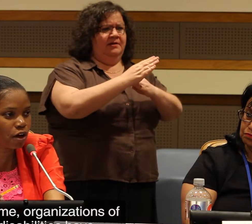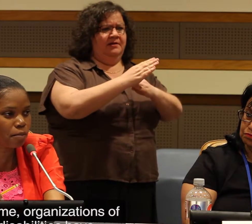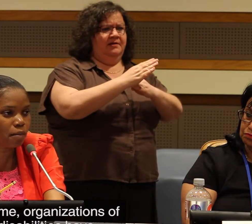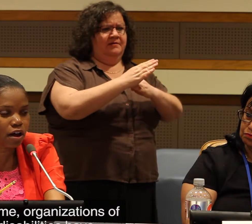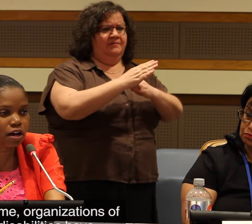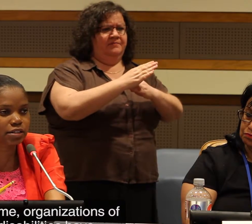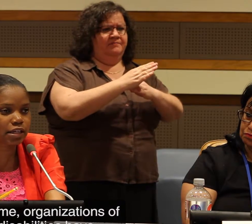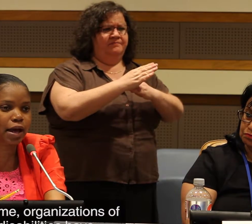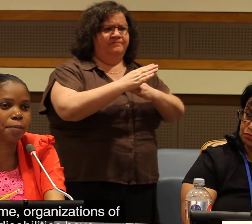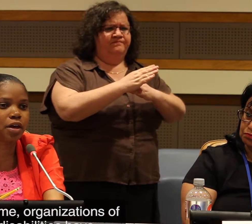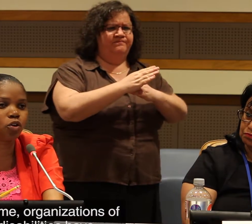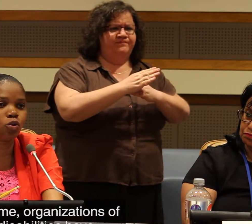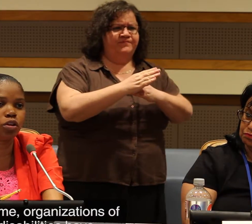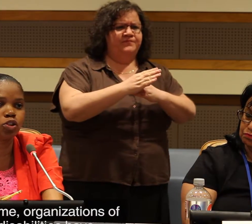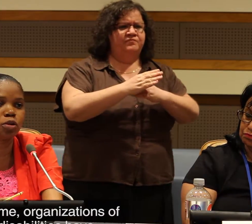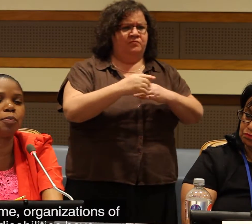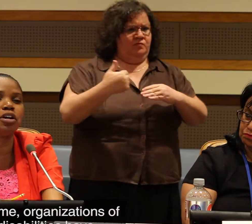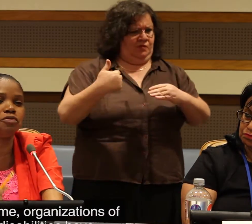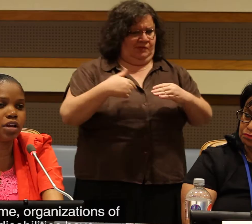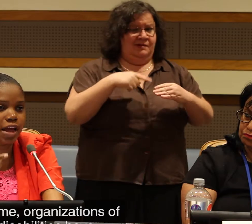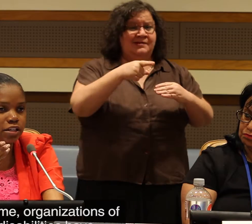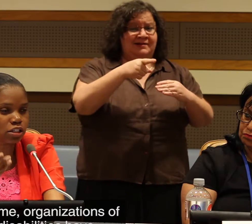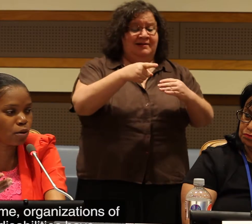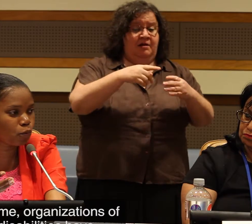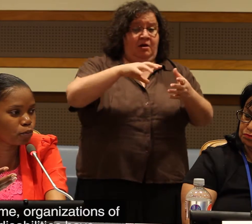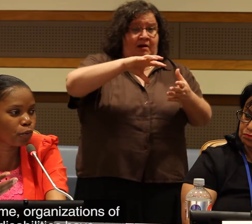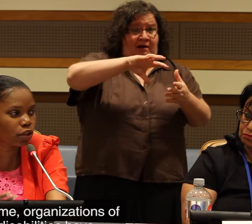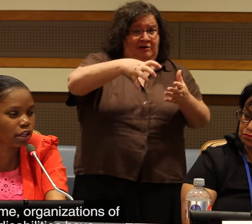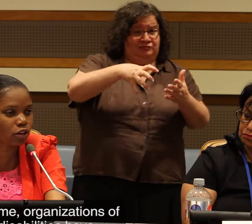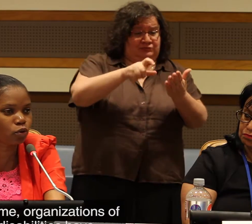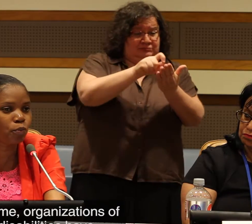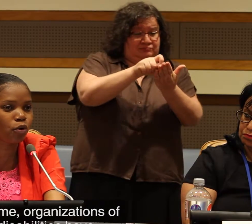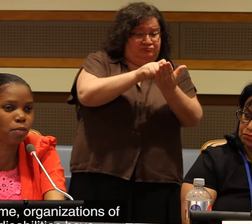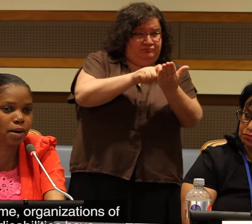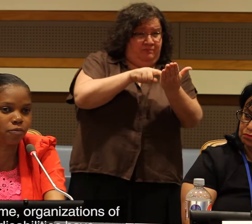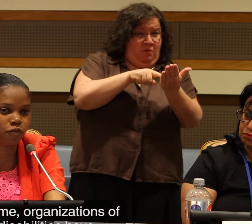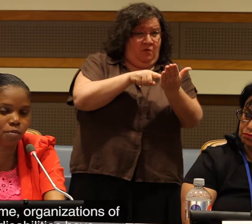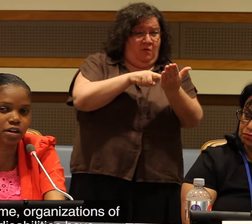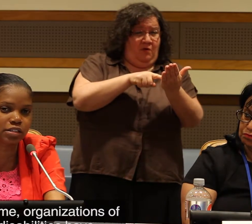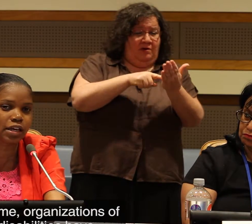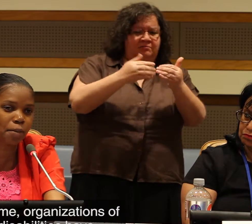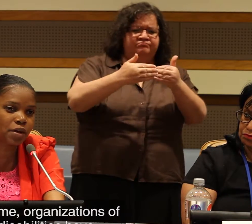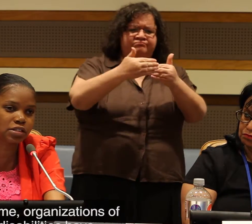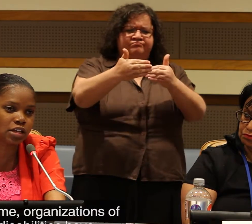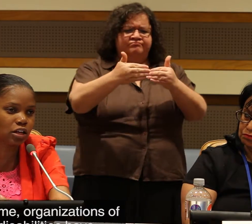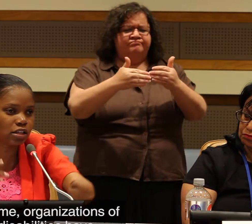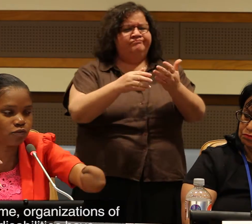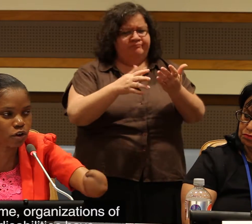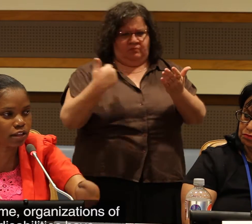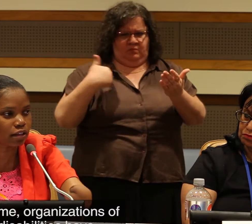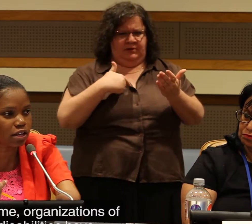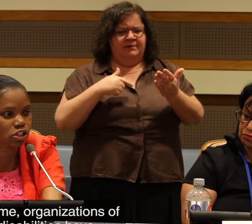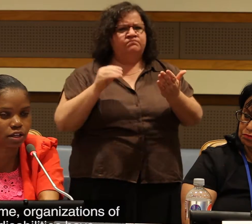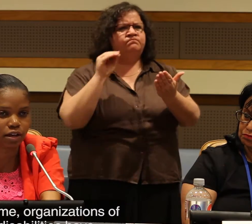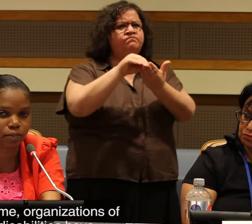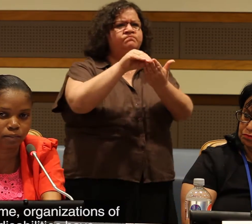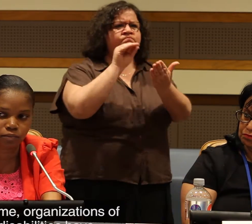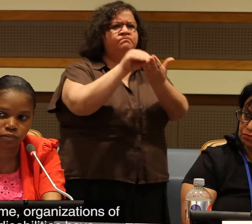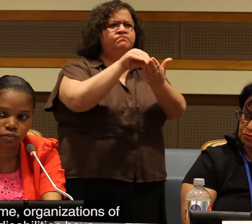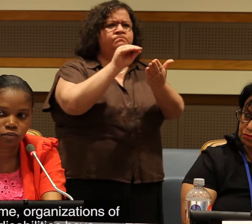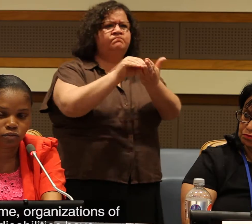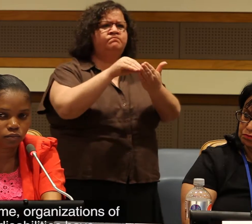'histoire de femmes handicapées que nous jouons un privilège pour nous porter tout problème de femmes handicapées à un niveau international.